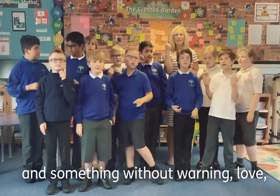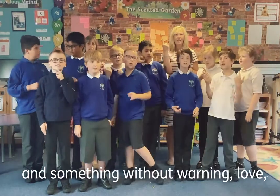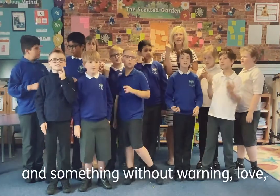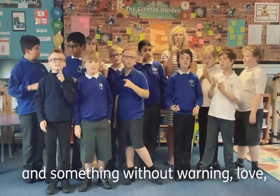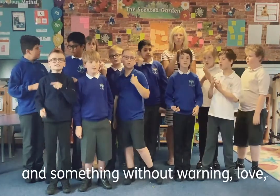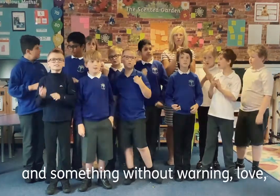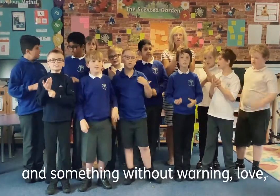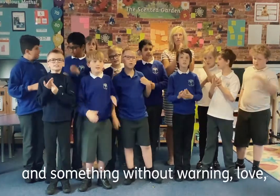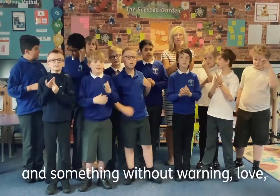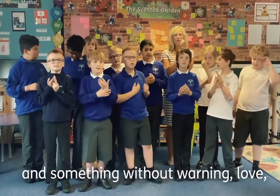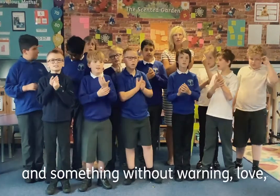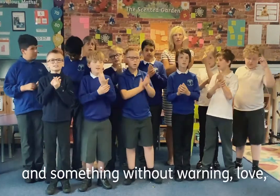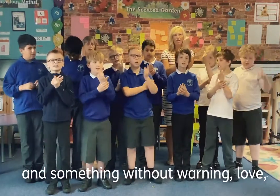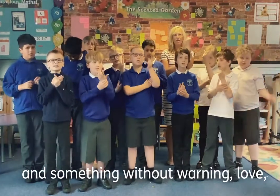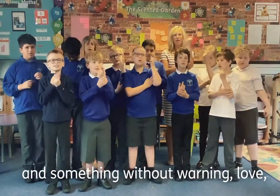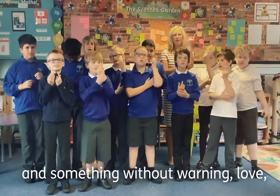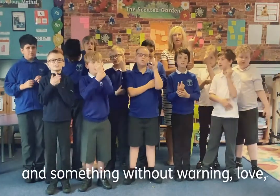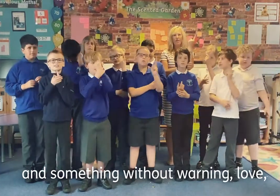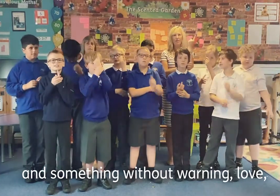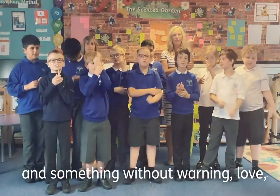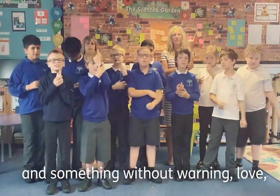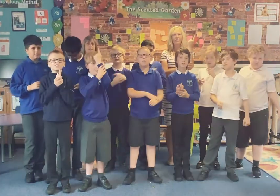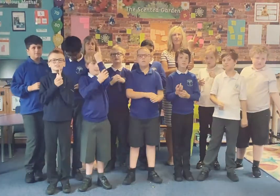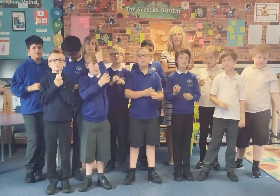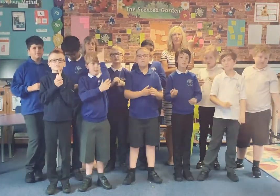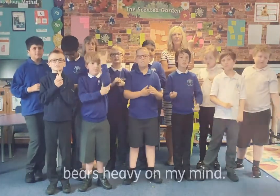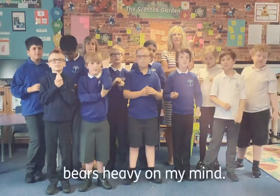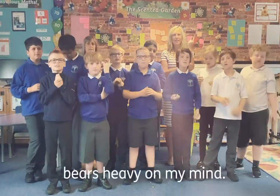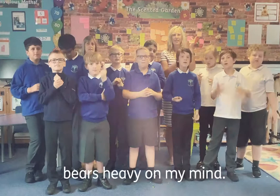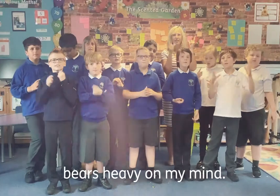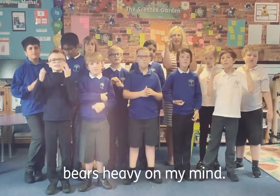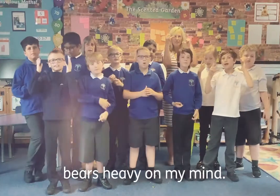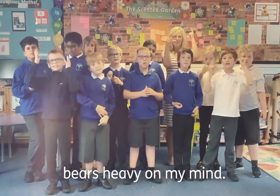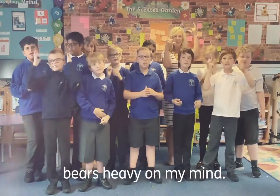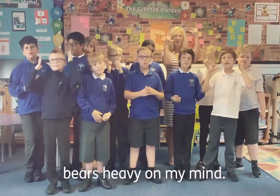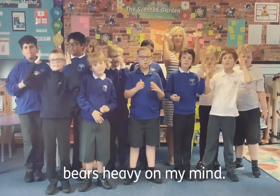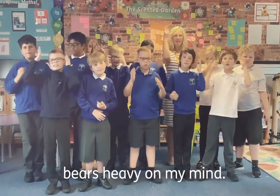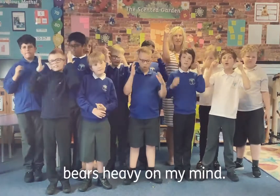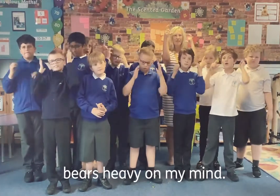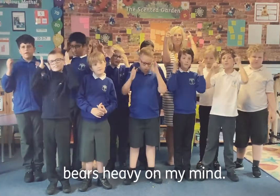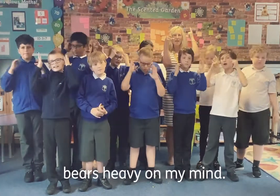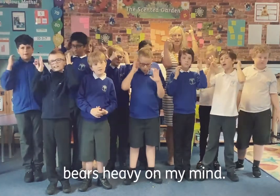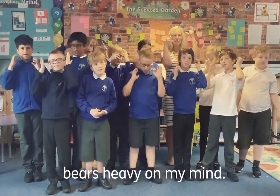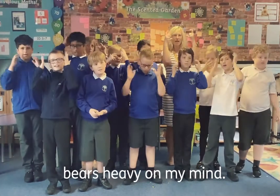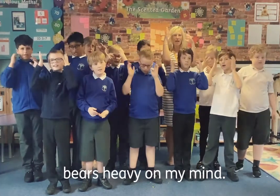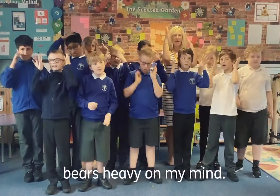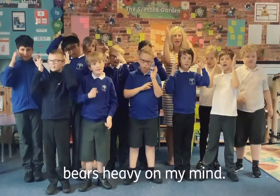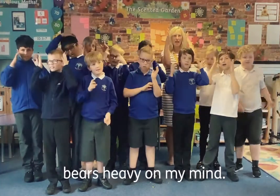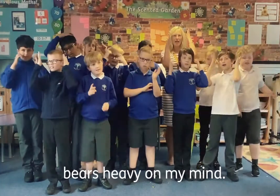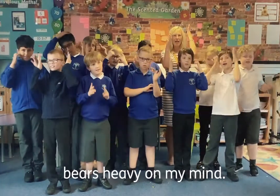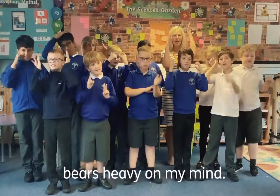warning, love Bears heavy on my mind